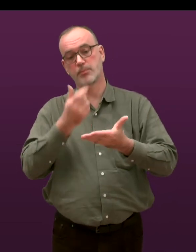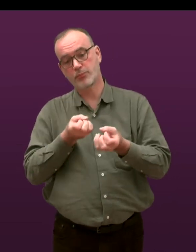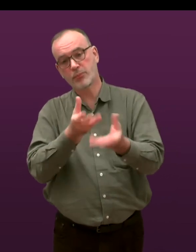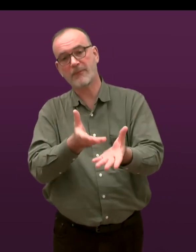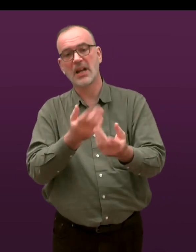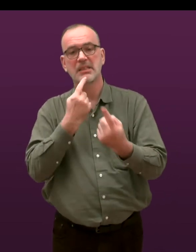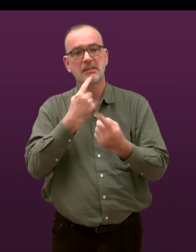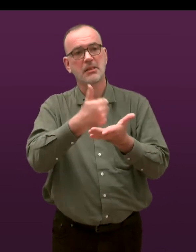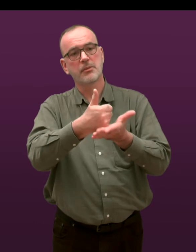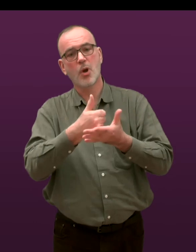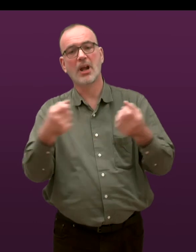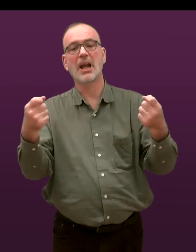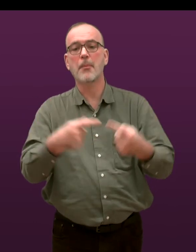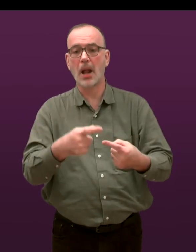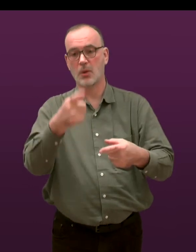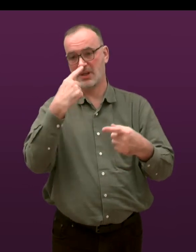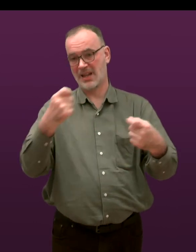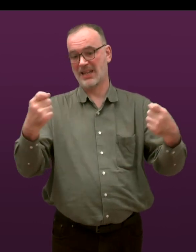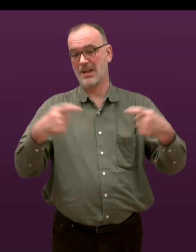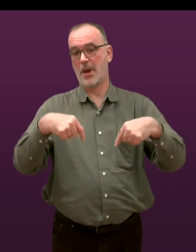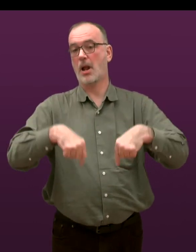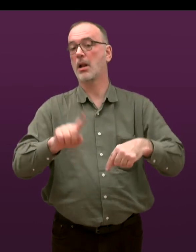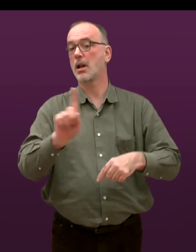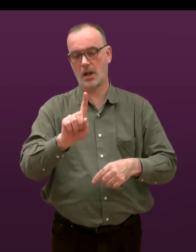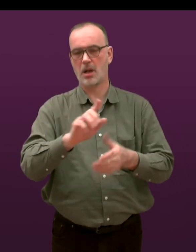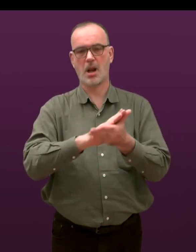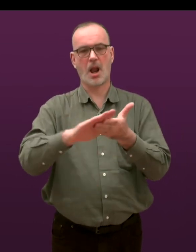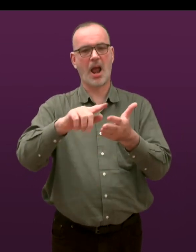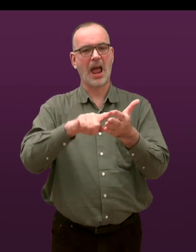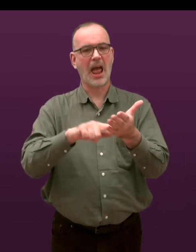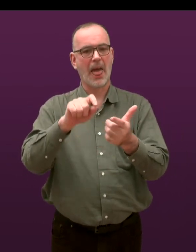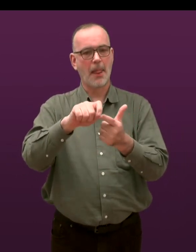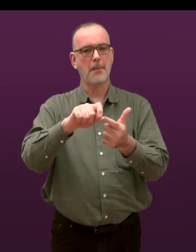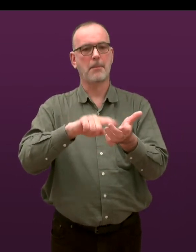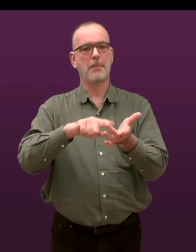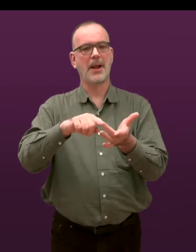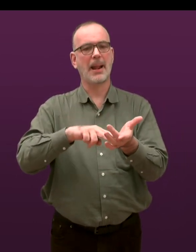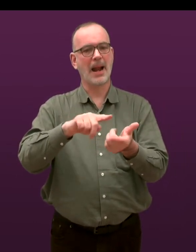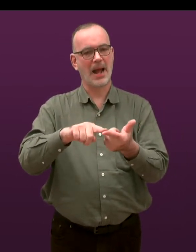Additionally, they provide support by email. You can email them at helpline at